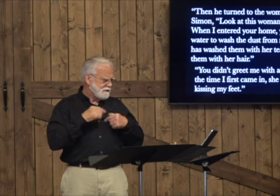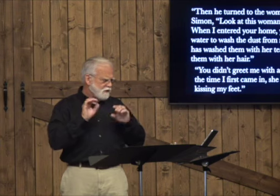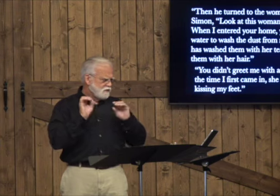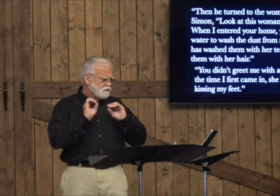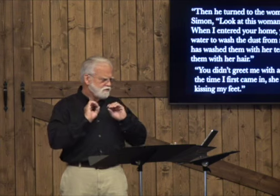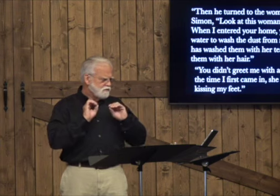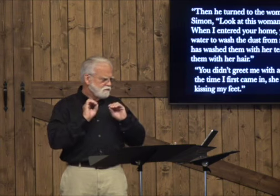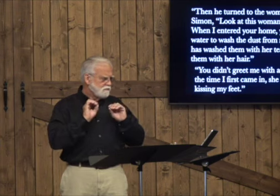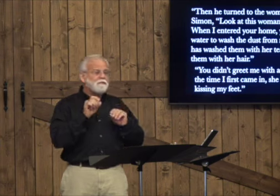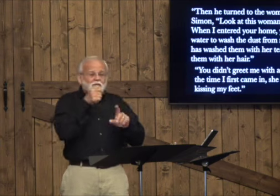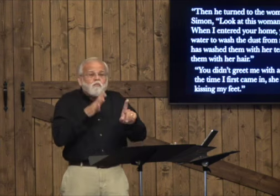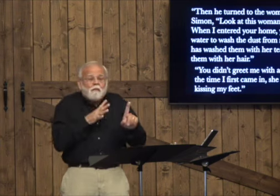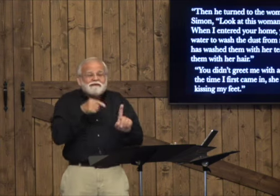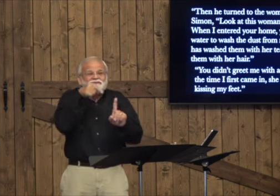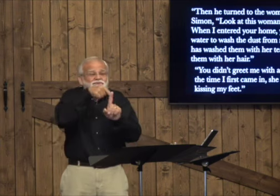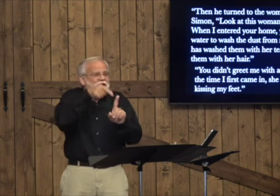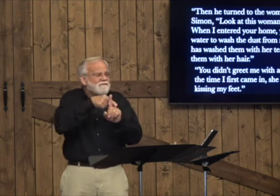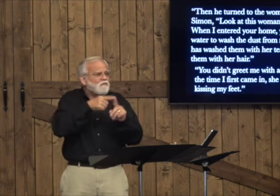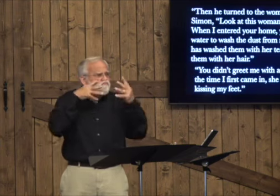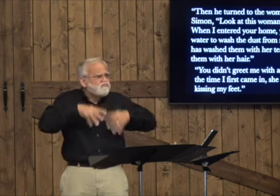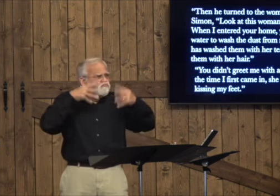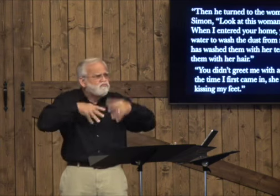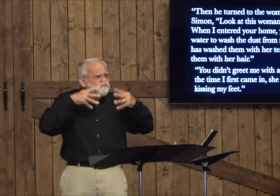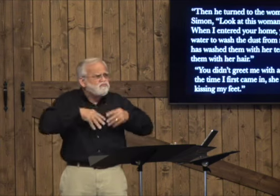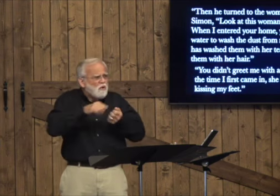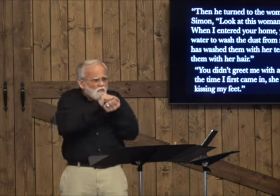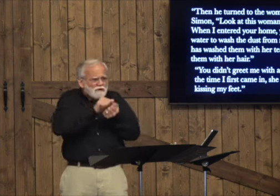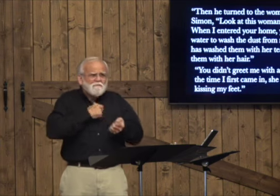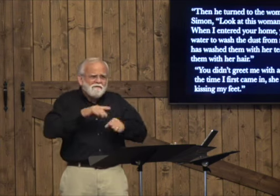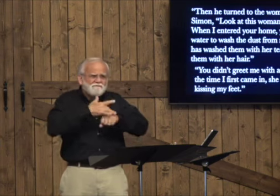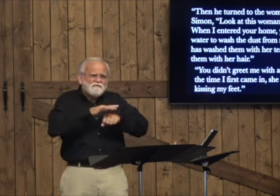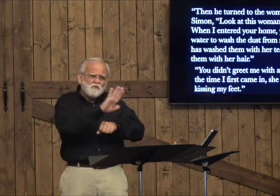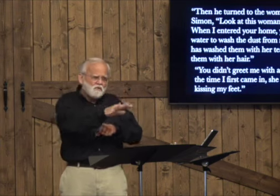But she has washed them with her tears and wiped them with her hair.